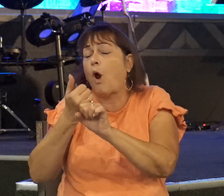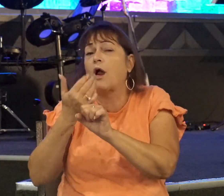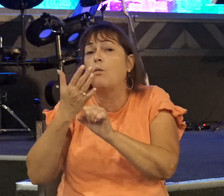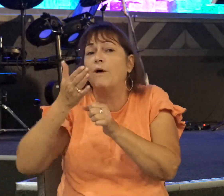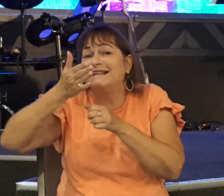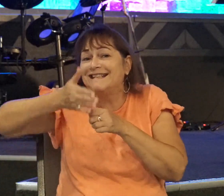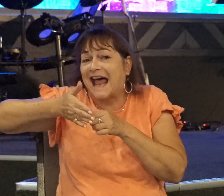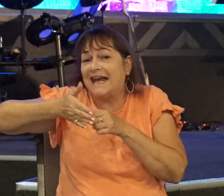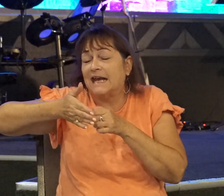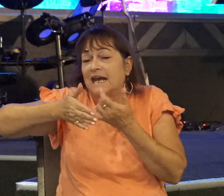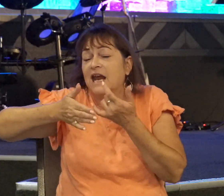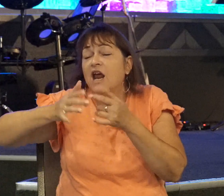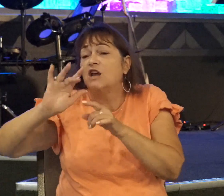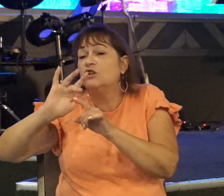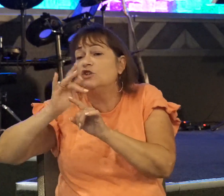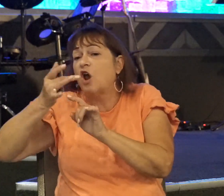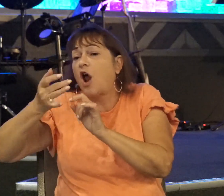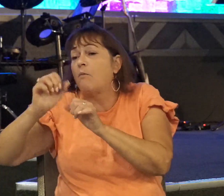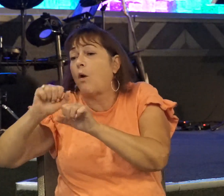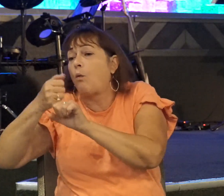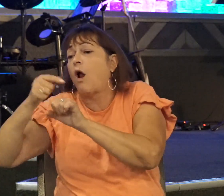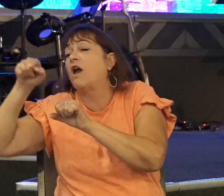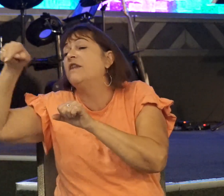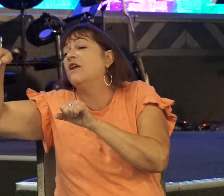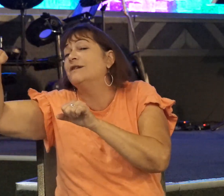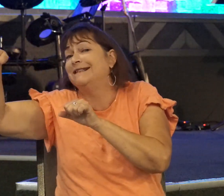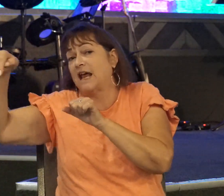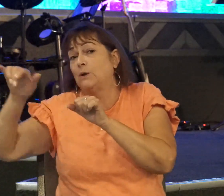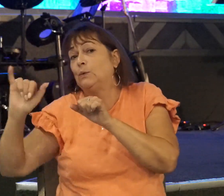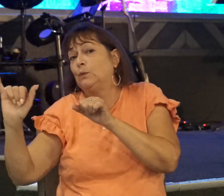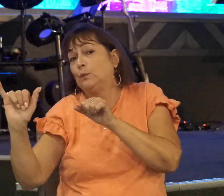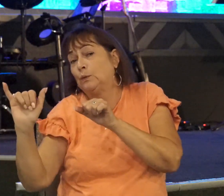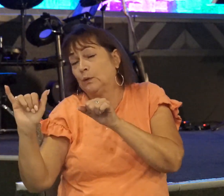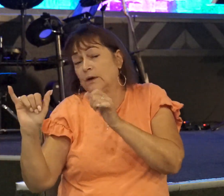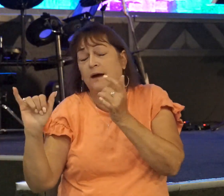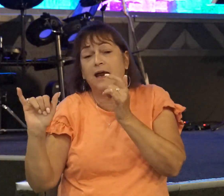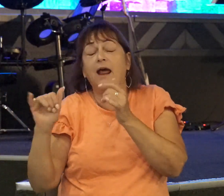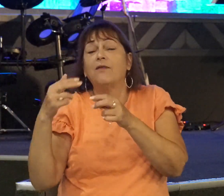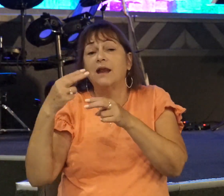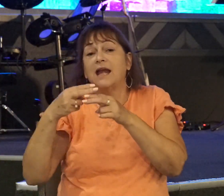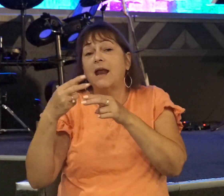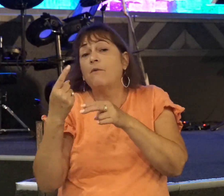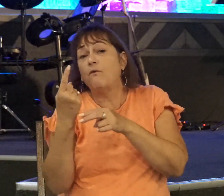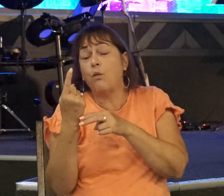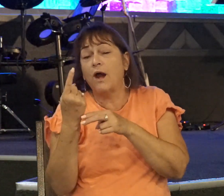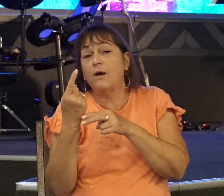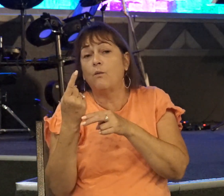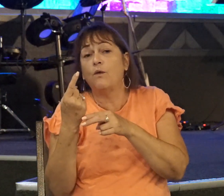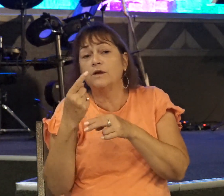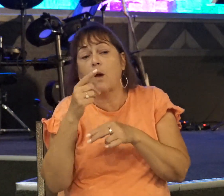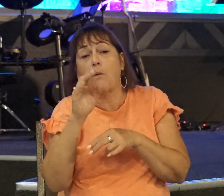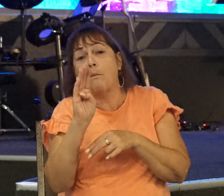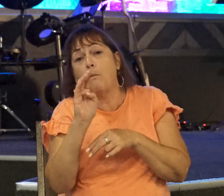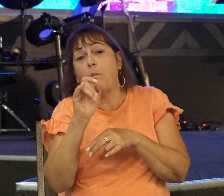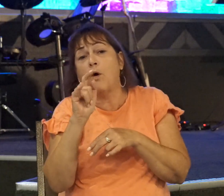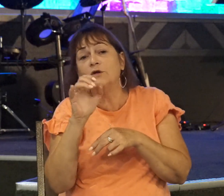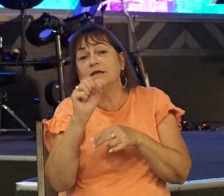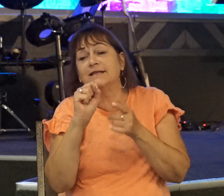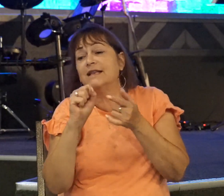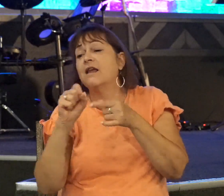and a sharp rock on the other side. And the name of one was Bozes, and the name of the other,